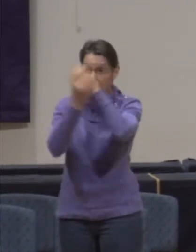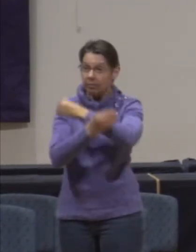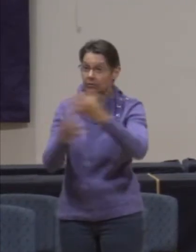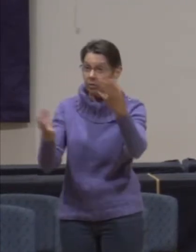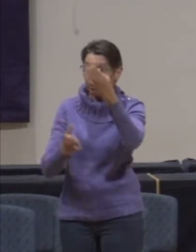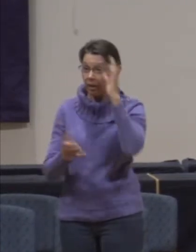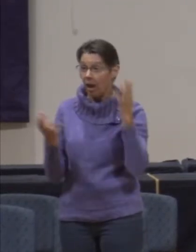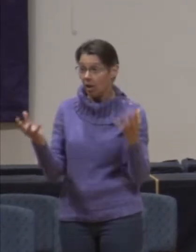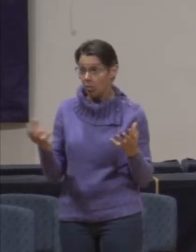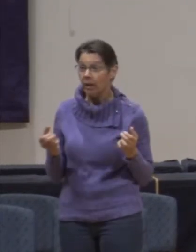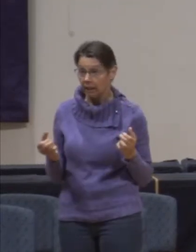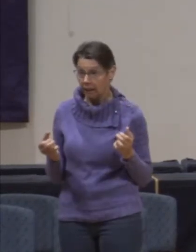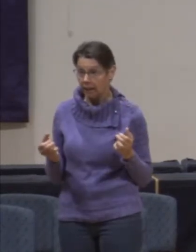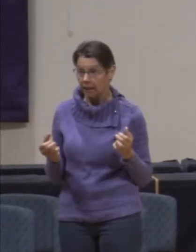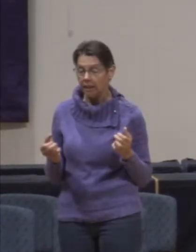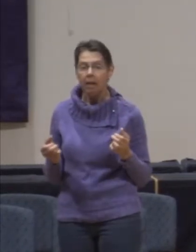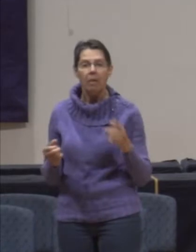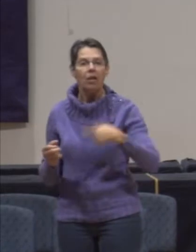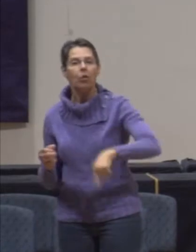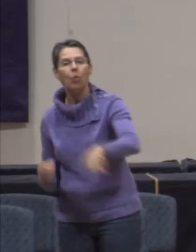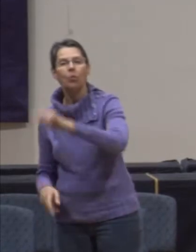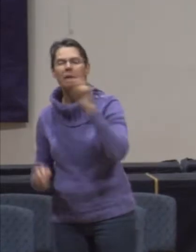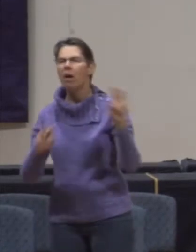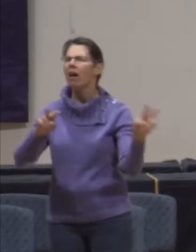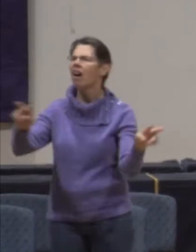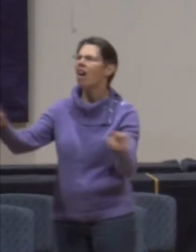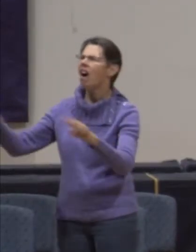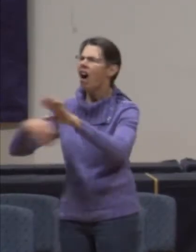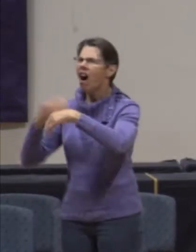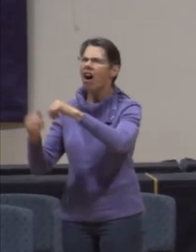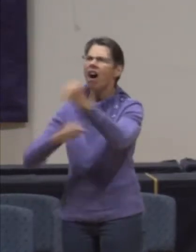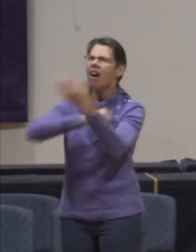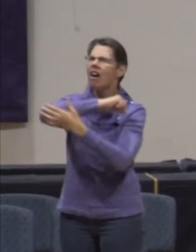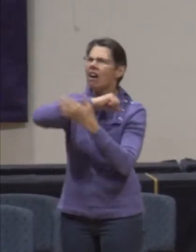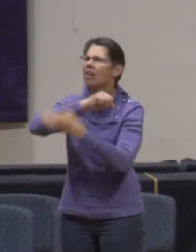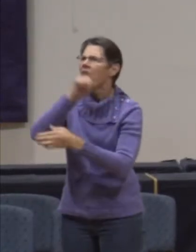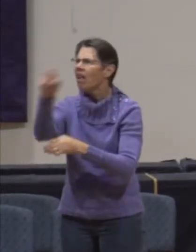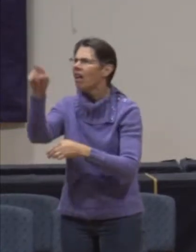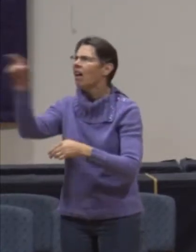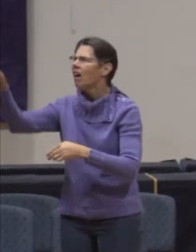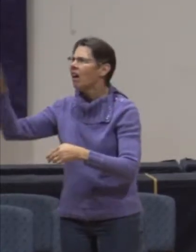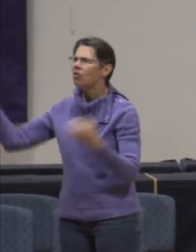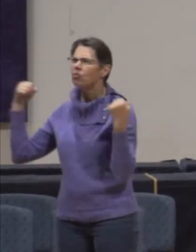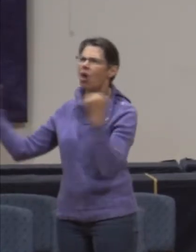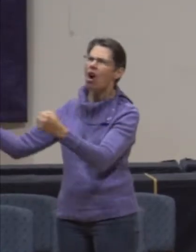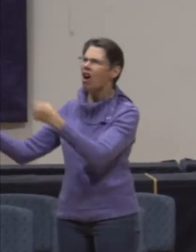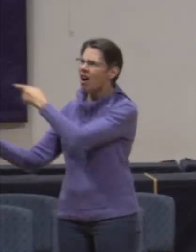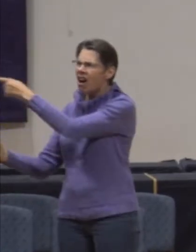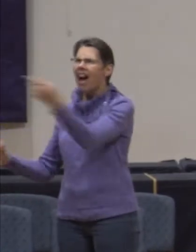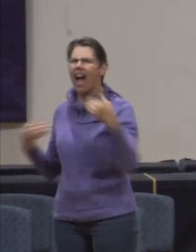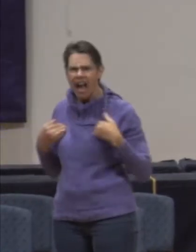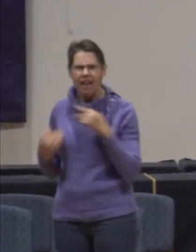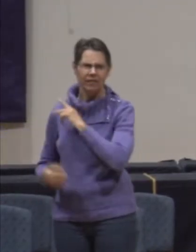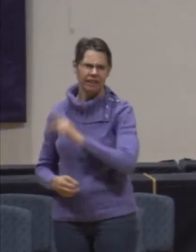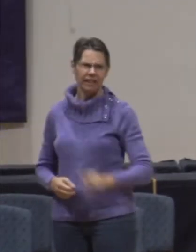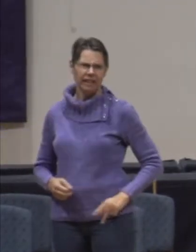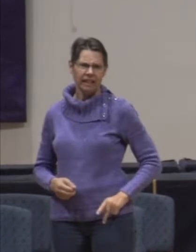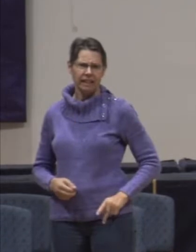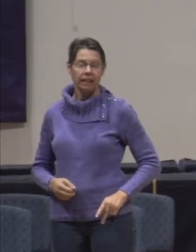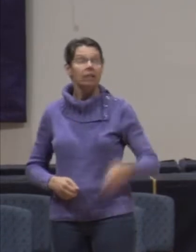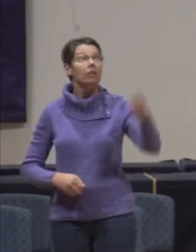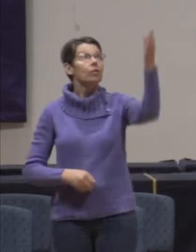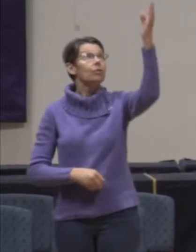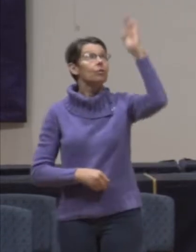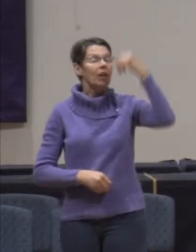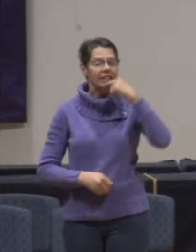people looked around and said, every other nation who is strong and is able to do their own will, they have a king. And so God says